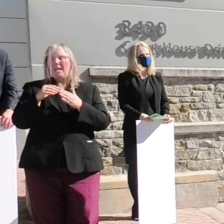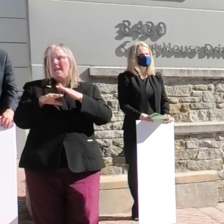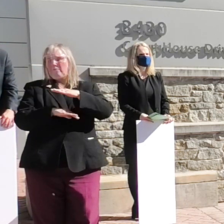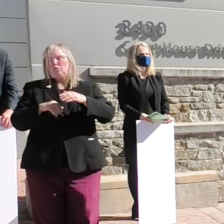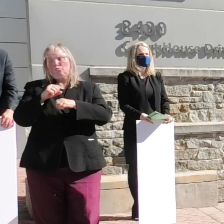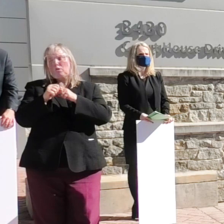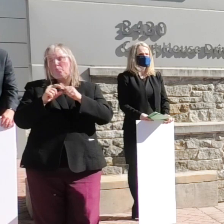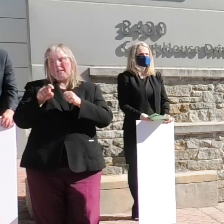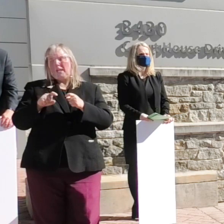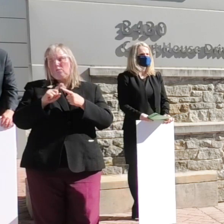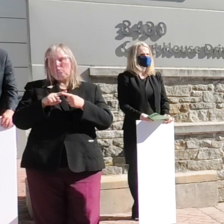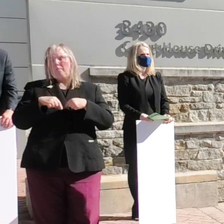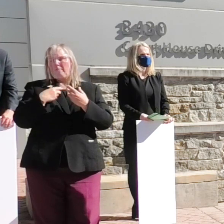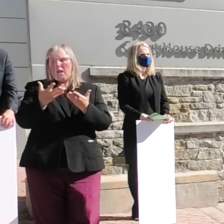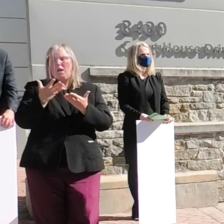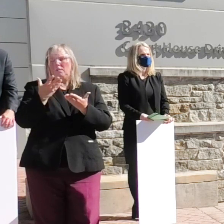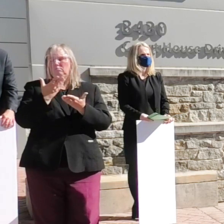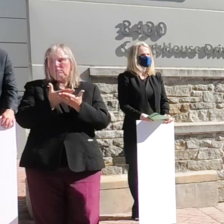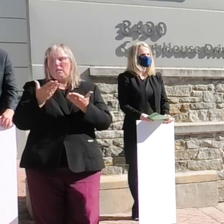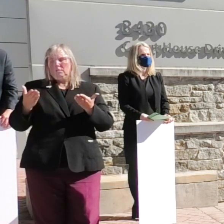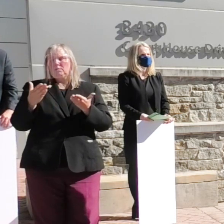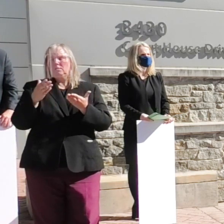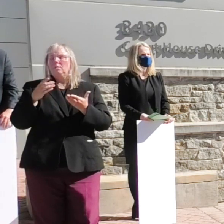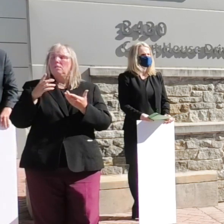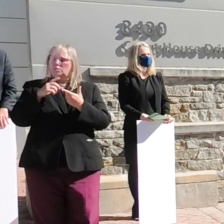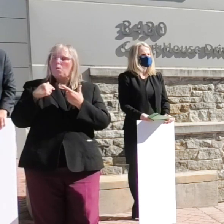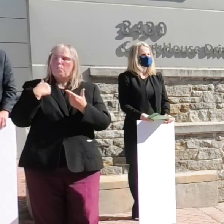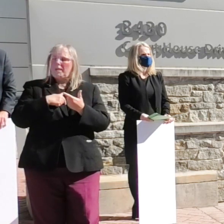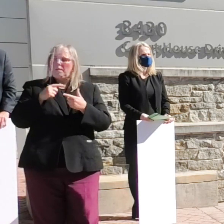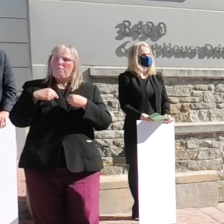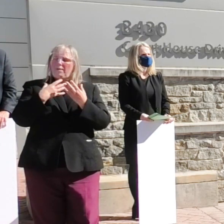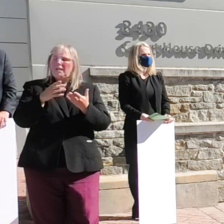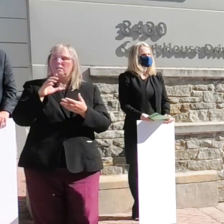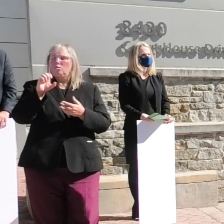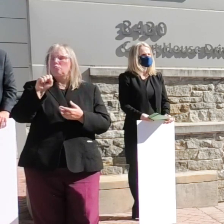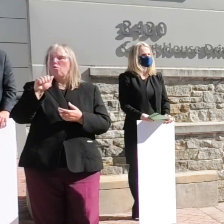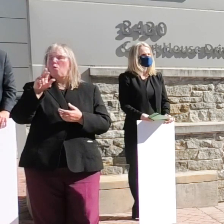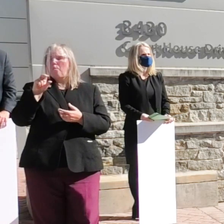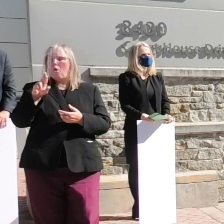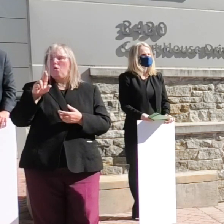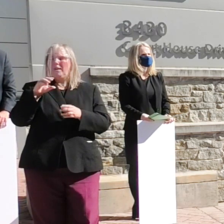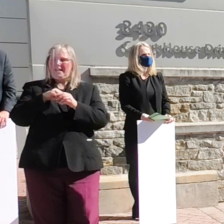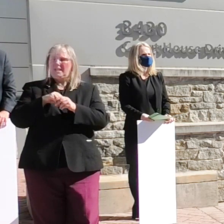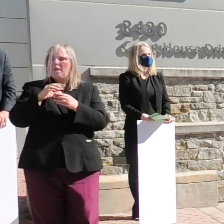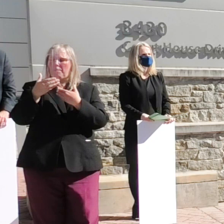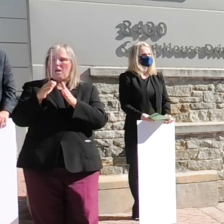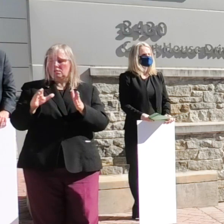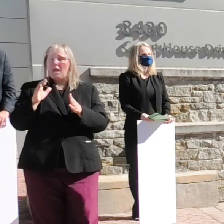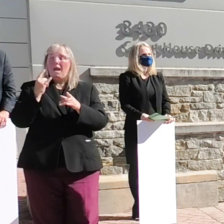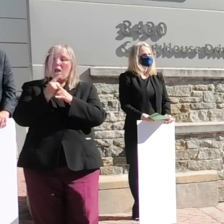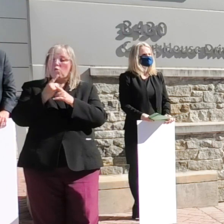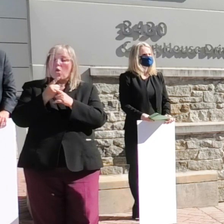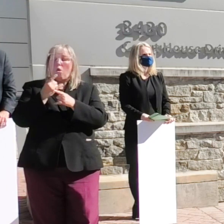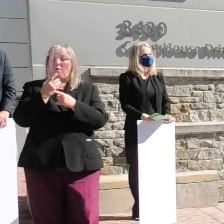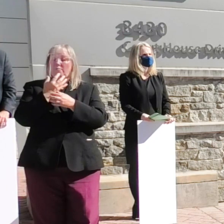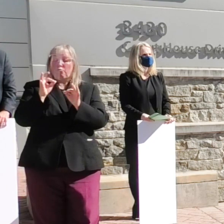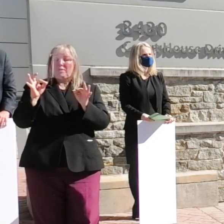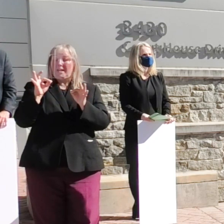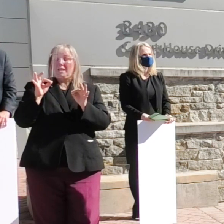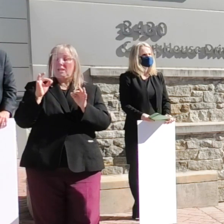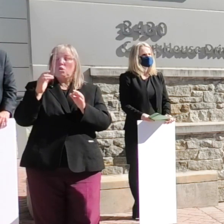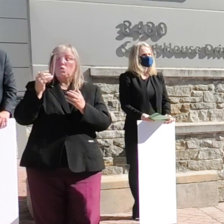developing for delivery sobar in a box plans for our virtual alcohol free new year's eve event are moving ahead